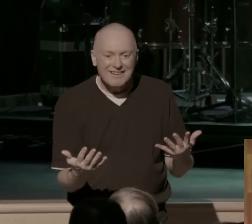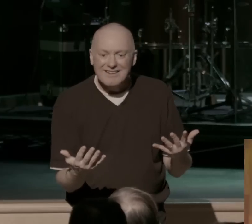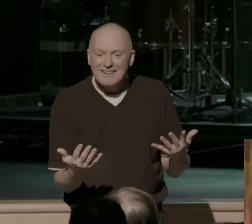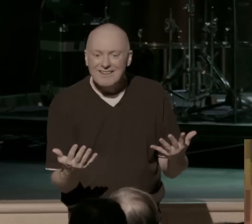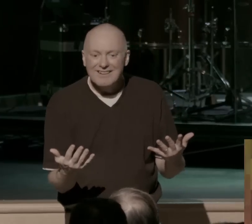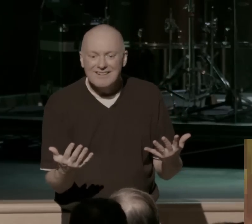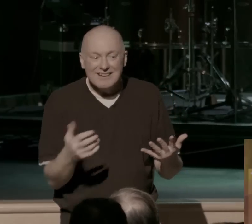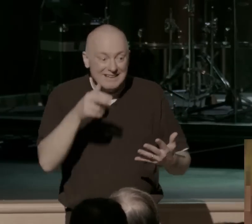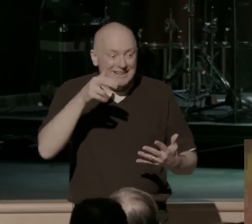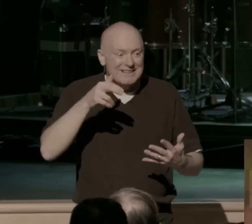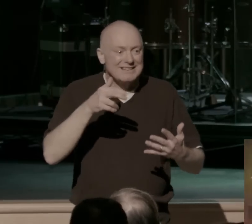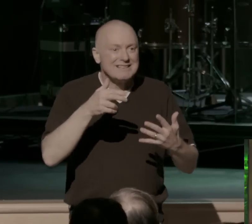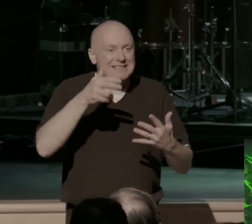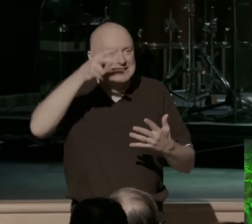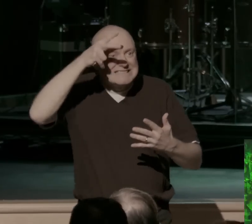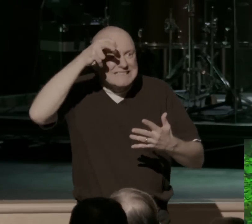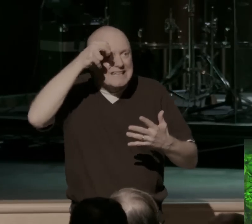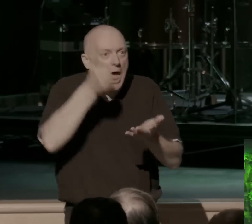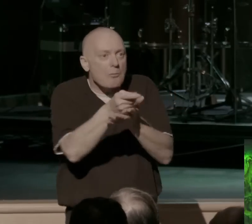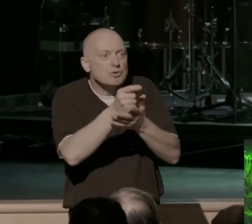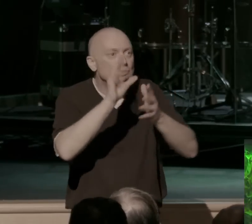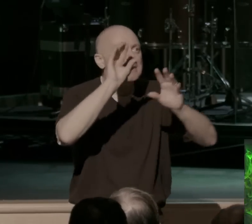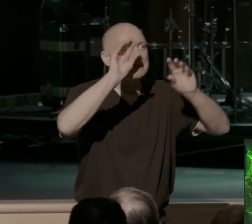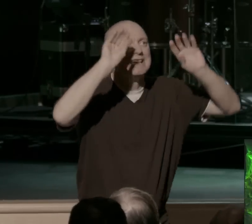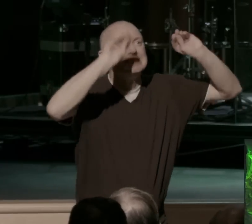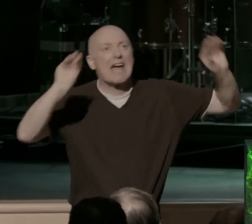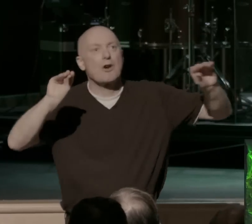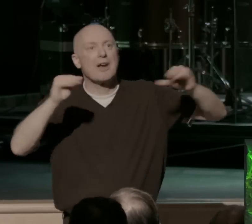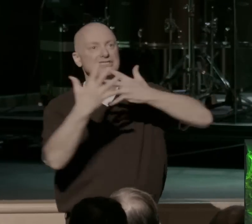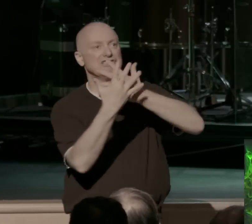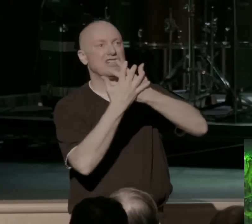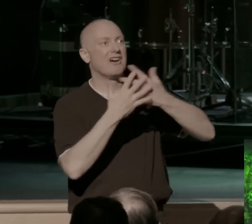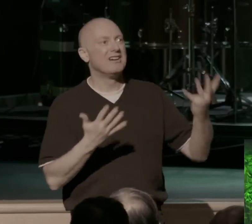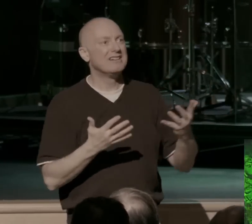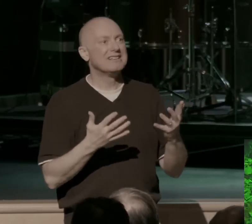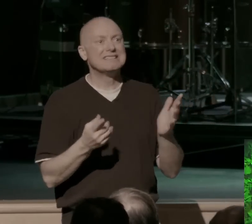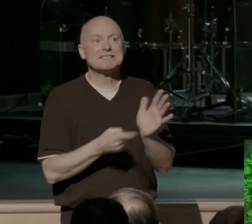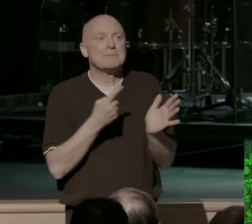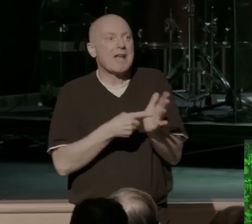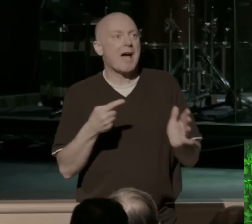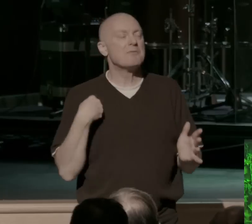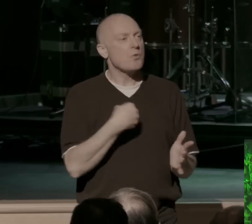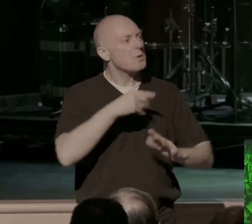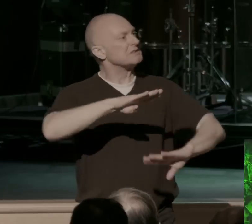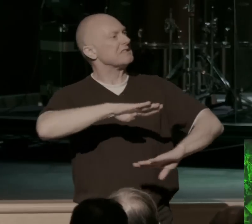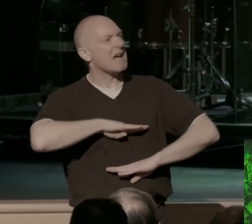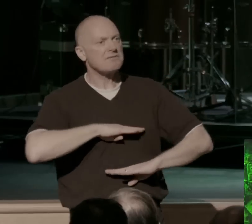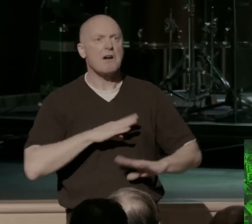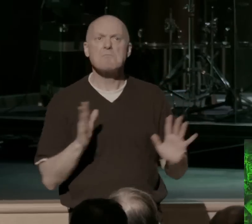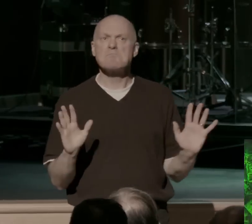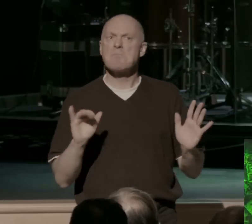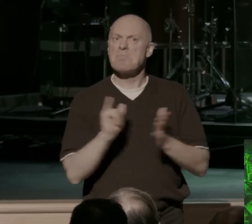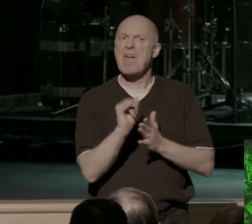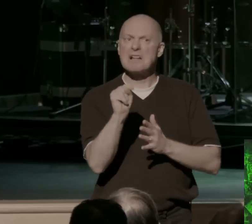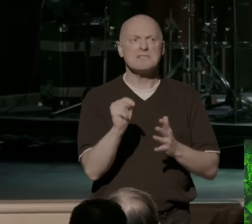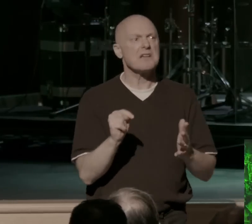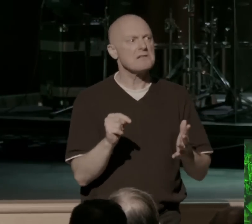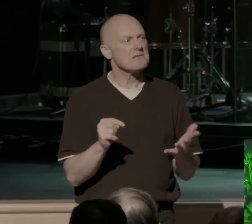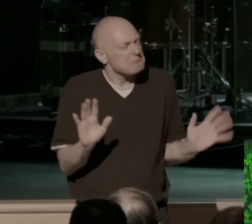hard to decorate that jail cell, you actually believe you're free. And we can be so easily satisfied and thinking, this is it. This is the free life.